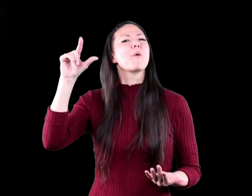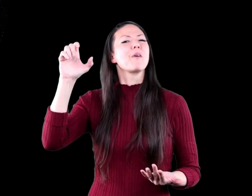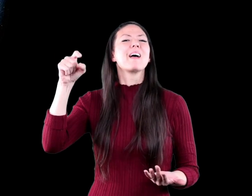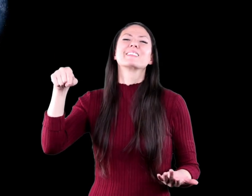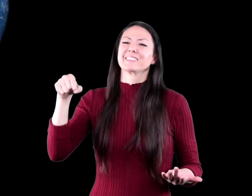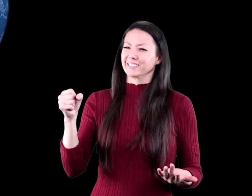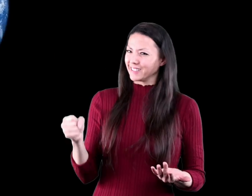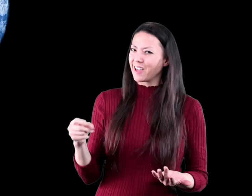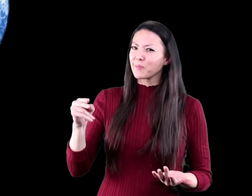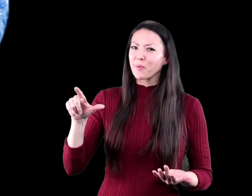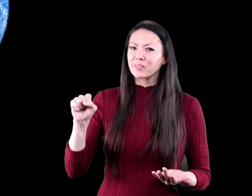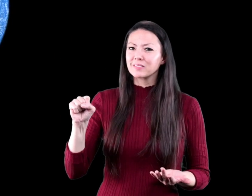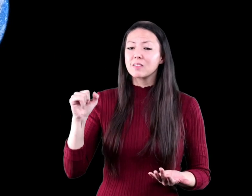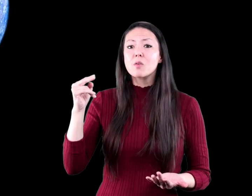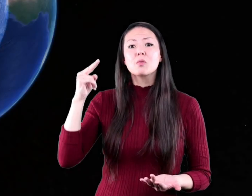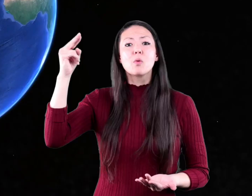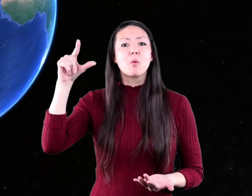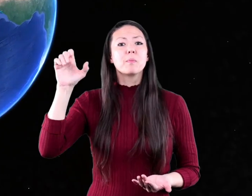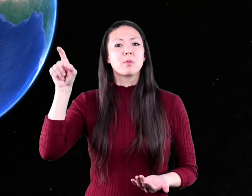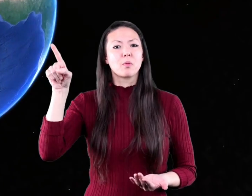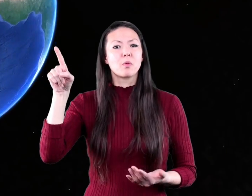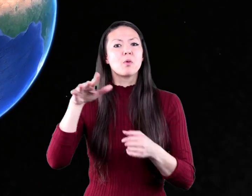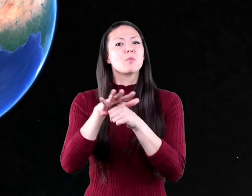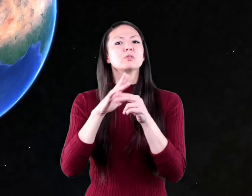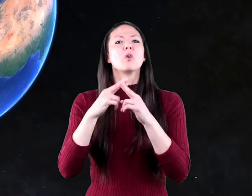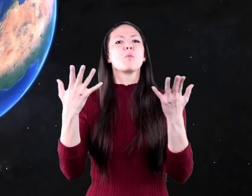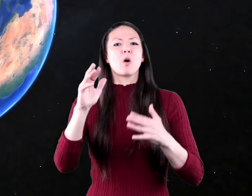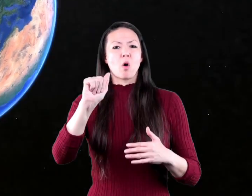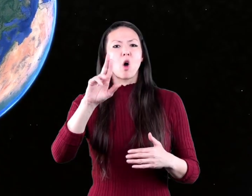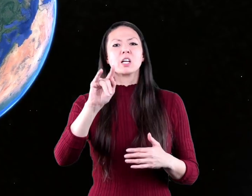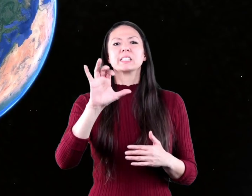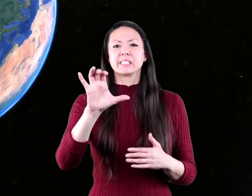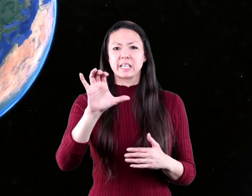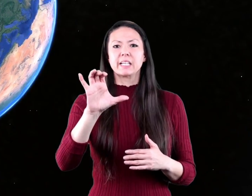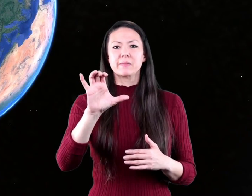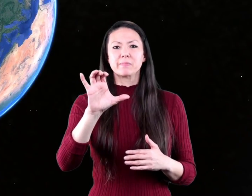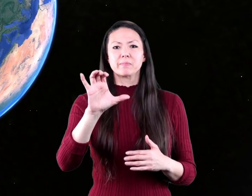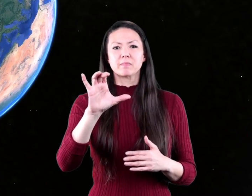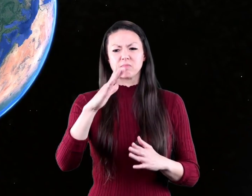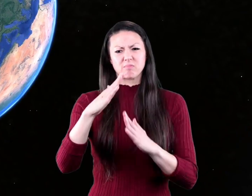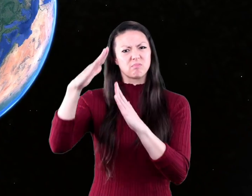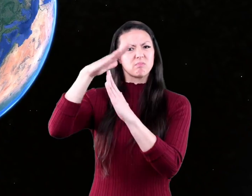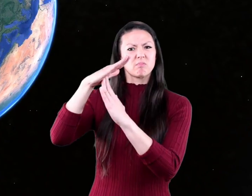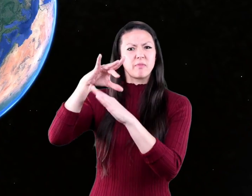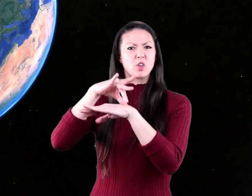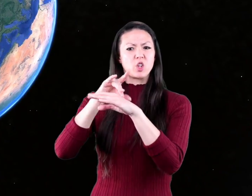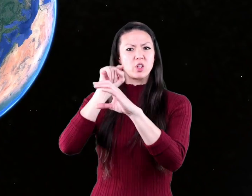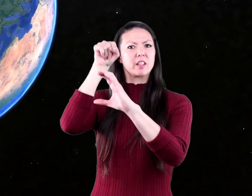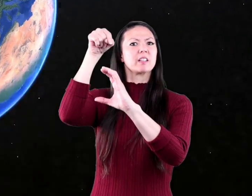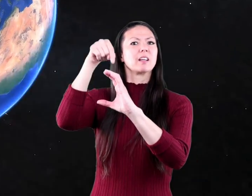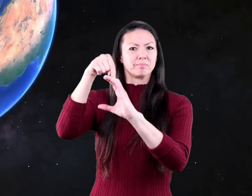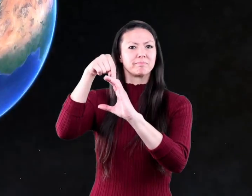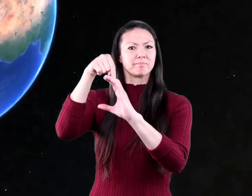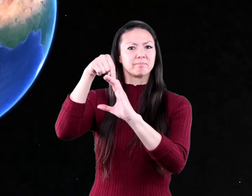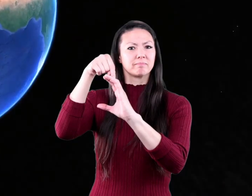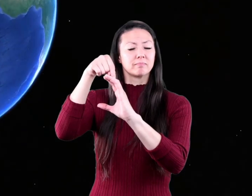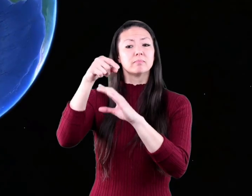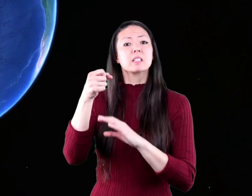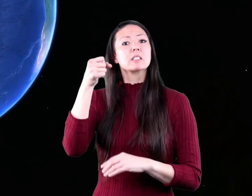poles the north pole is in a region called the arctic it is at the top of the earth and the